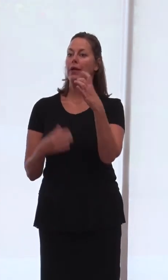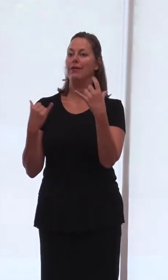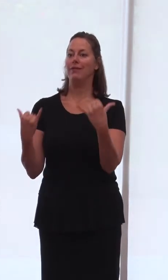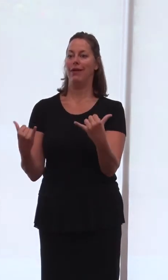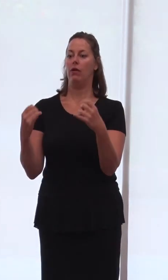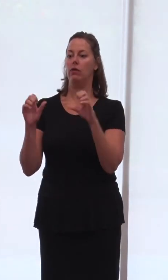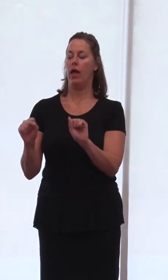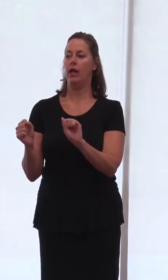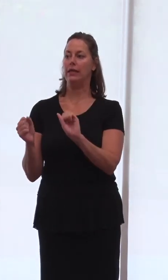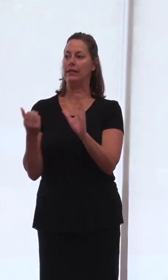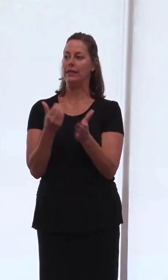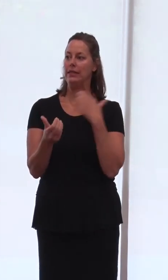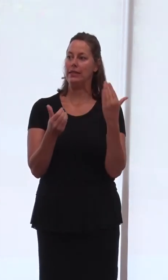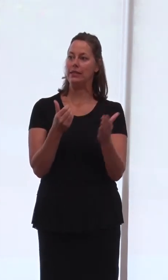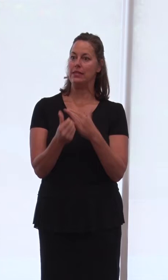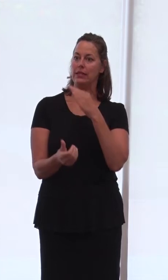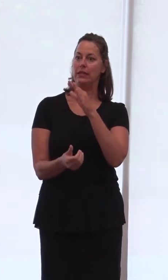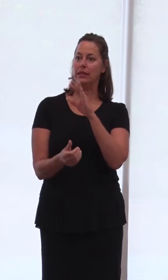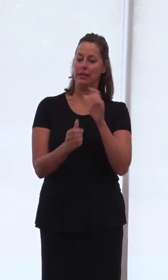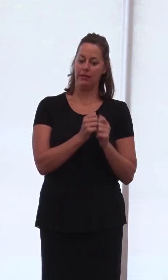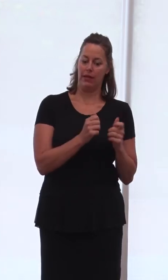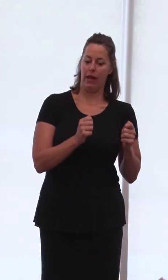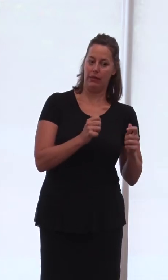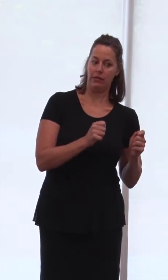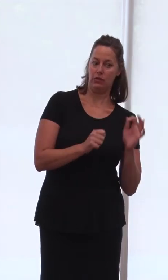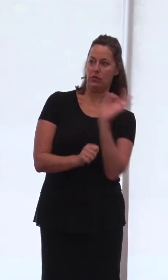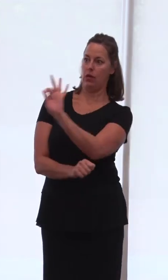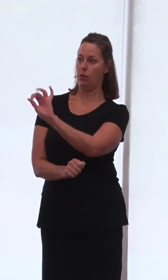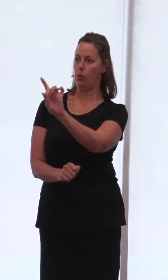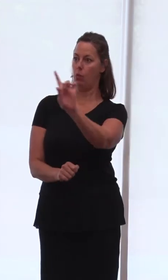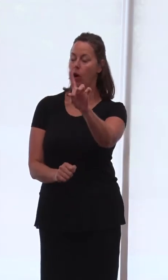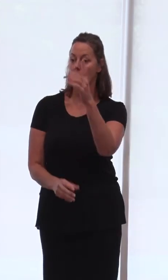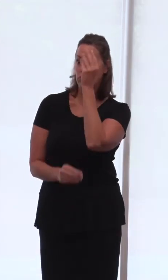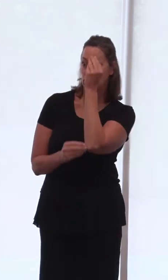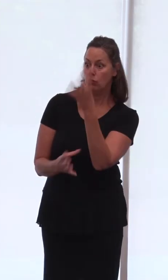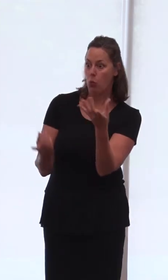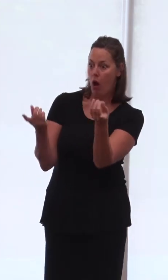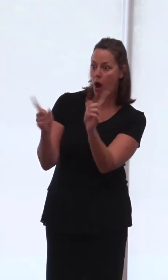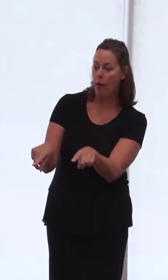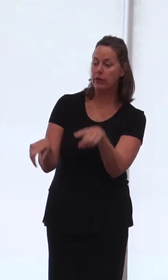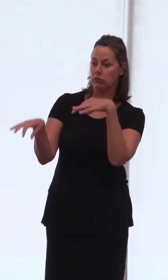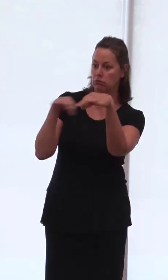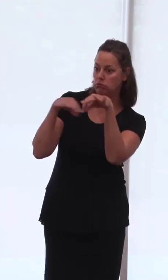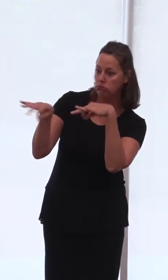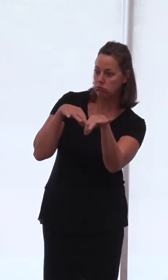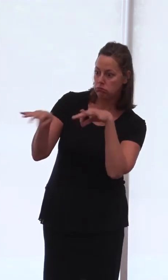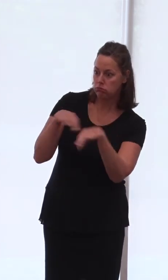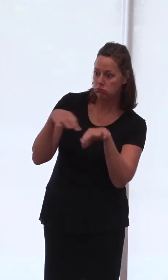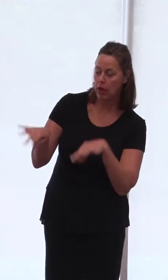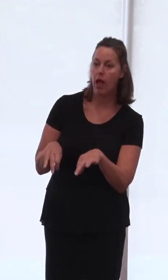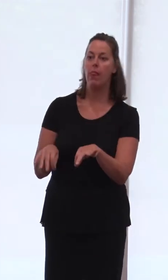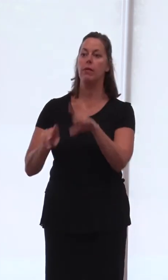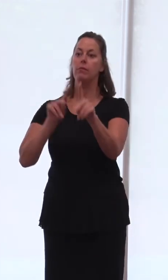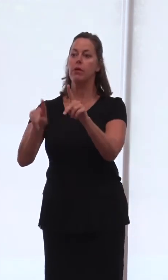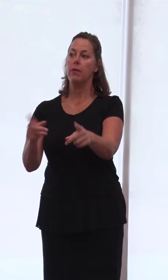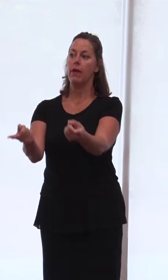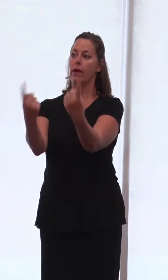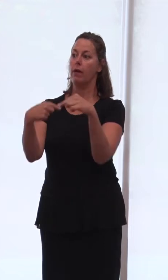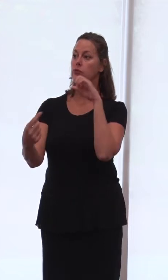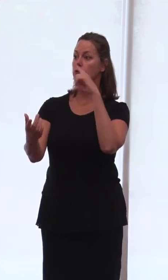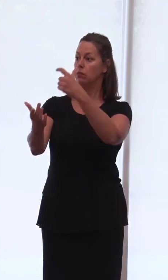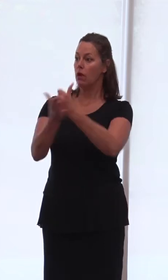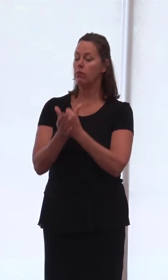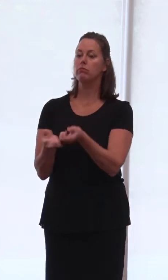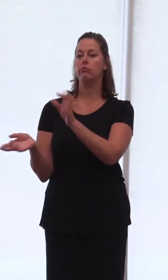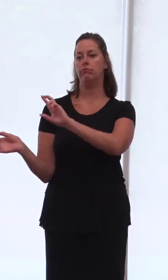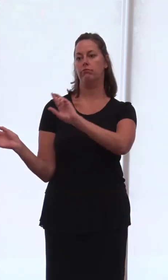and be able to provide vital information to first responders arriving on the scene. FBI